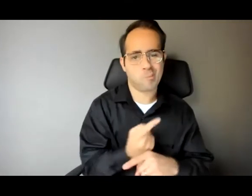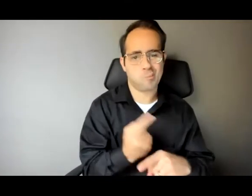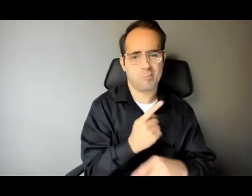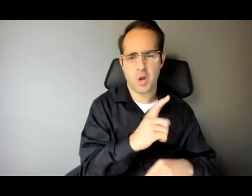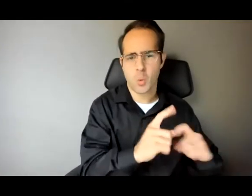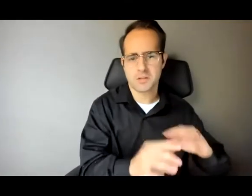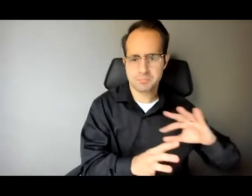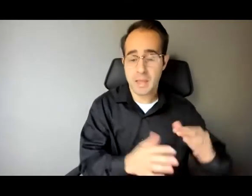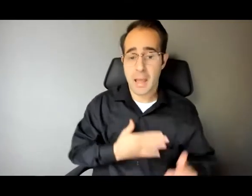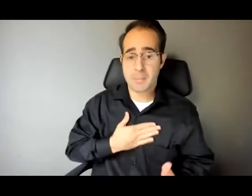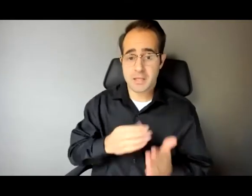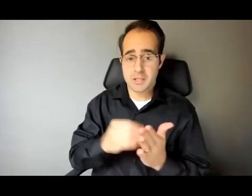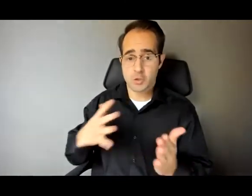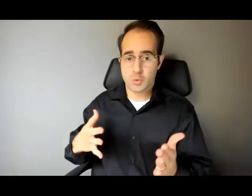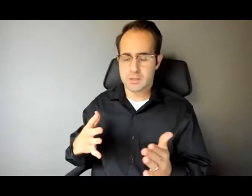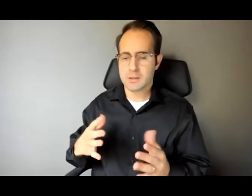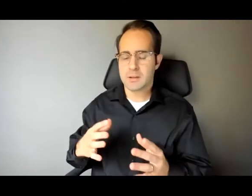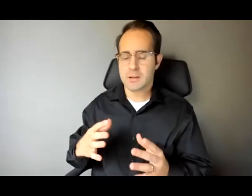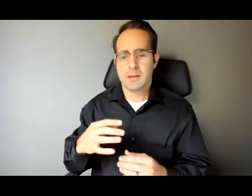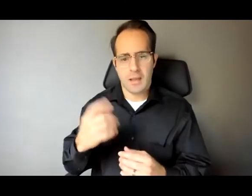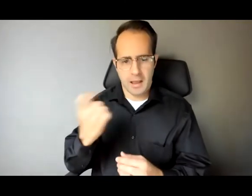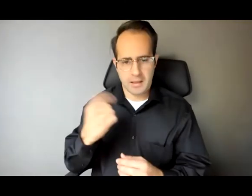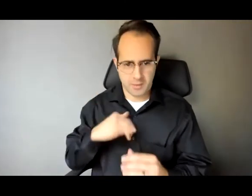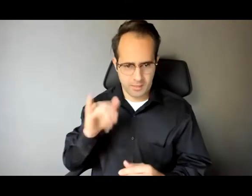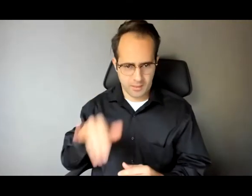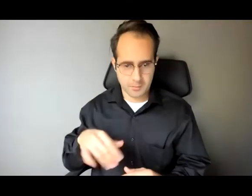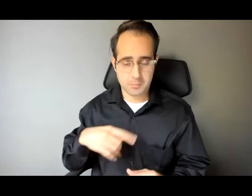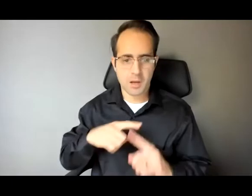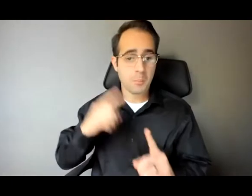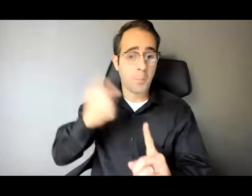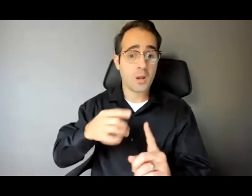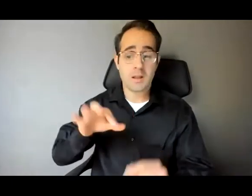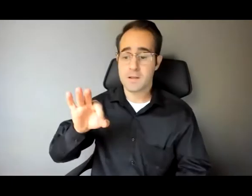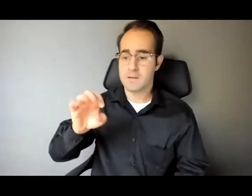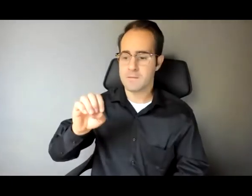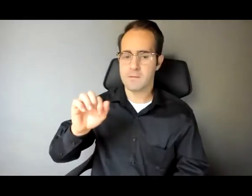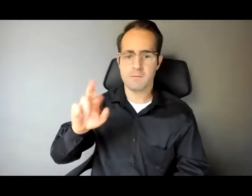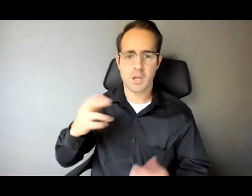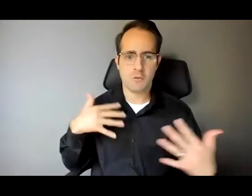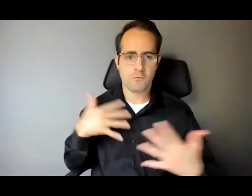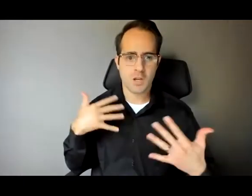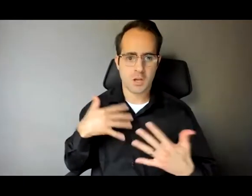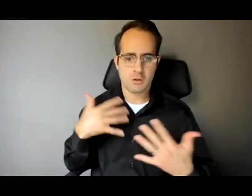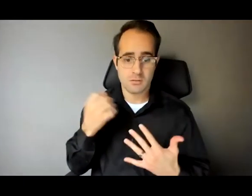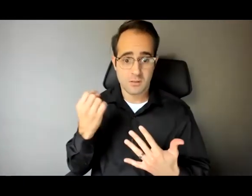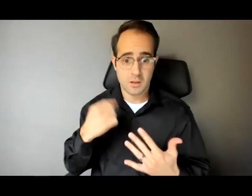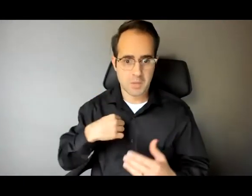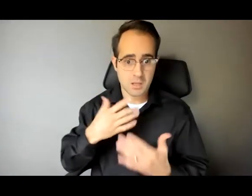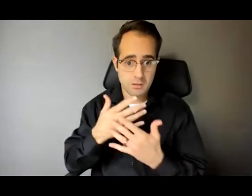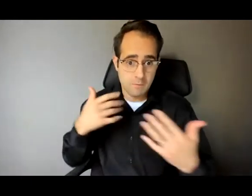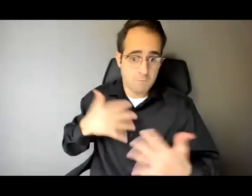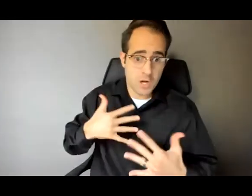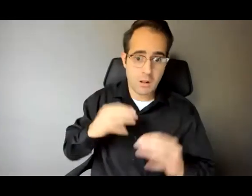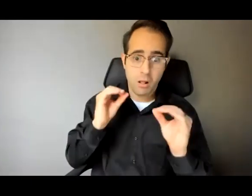Fear? Fear. So I want to say that out loud. I'm not fearless. I get scared. There are moments there have been times in my life